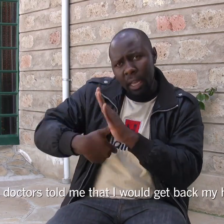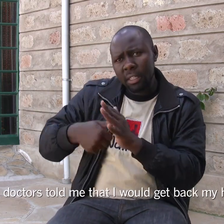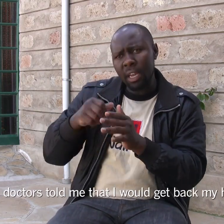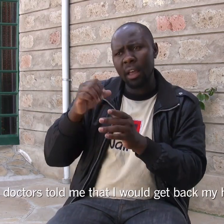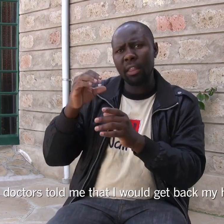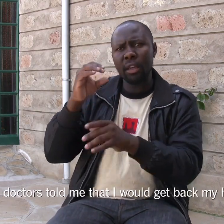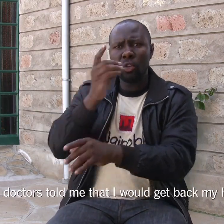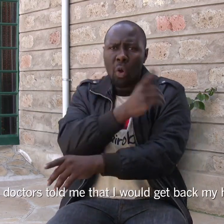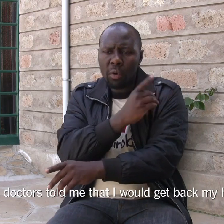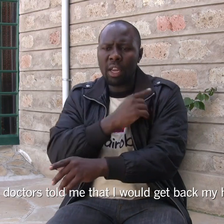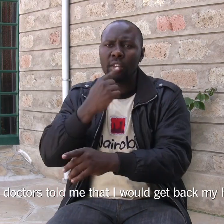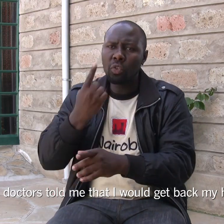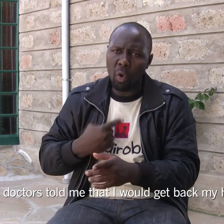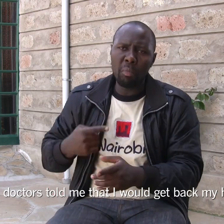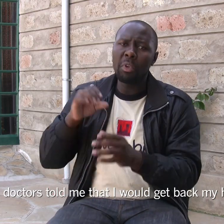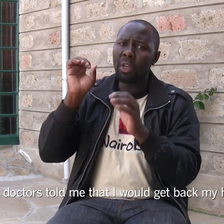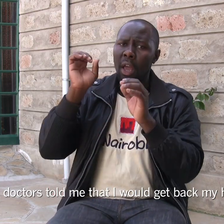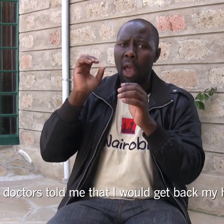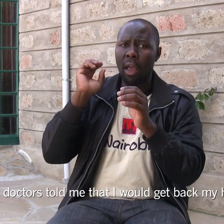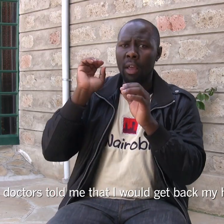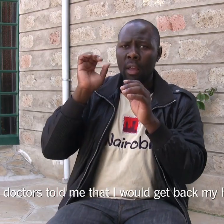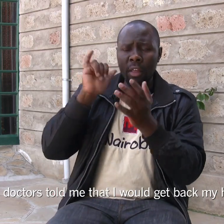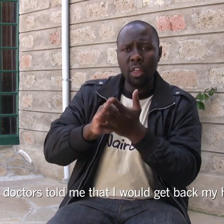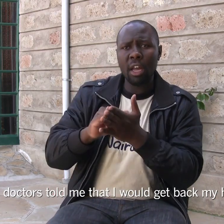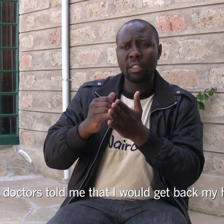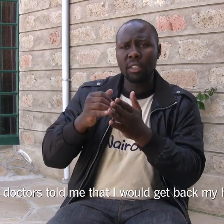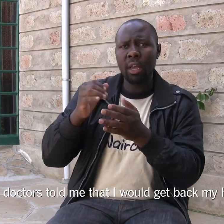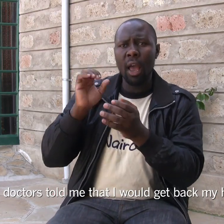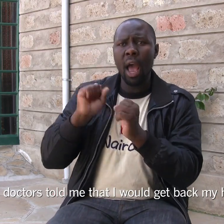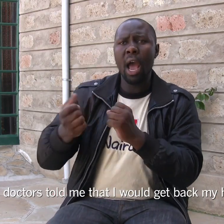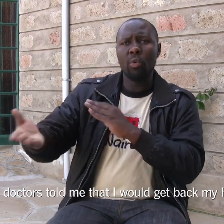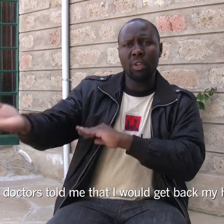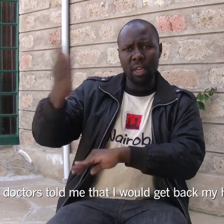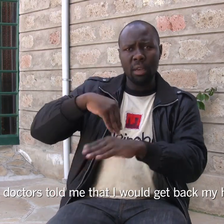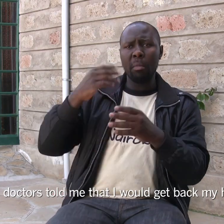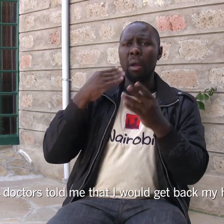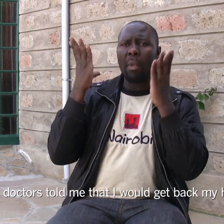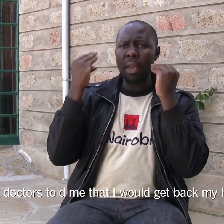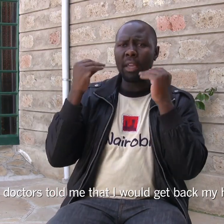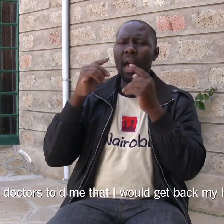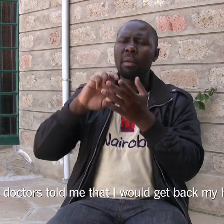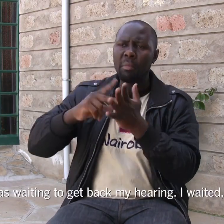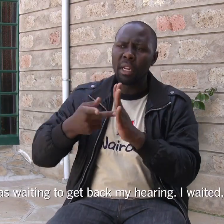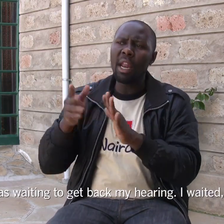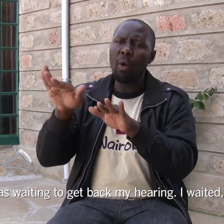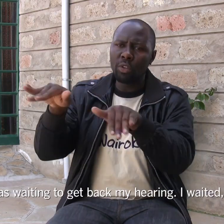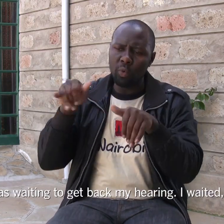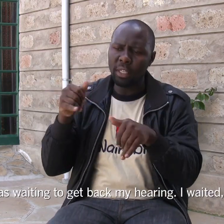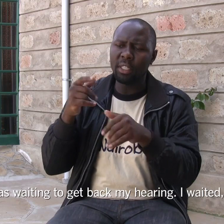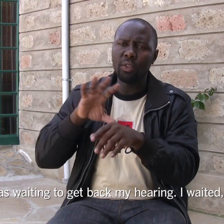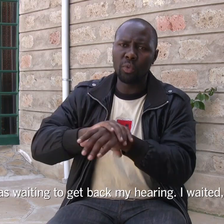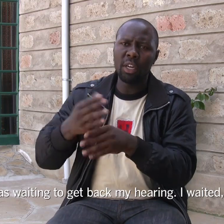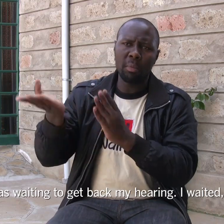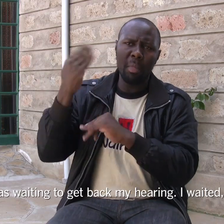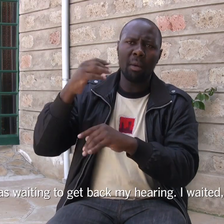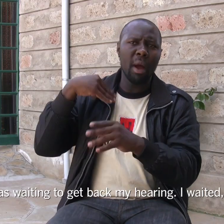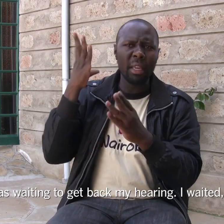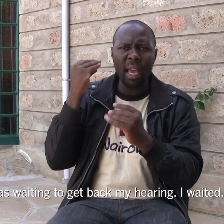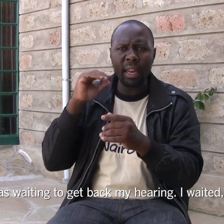Later the doctors told me that I would get back my hearing, meaning I was waiting to get back my hearing.